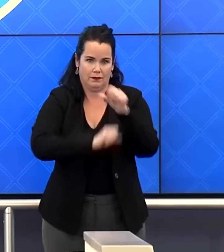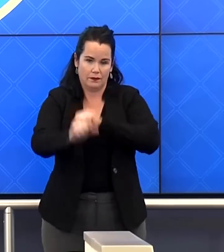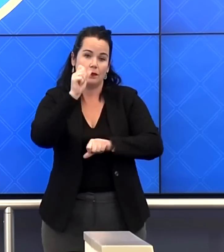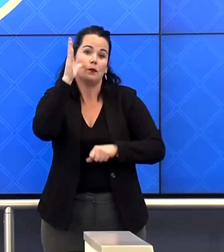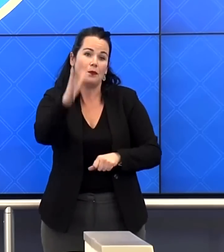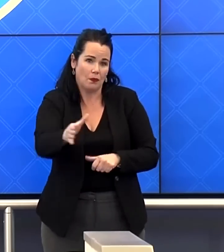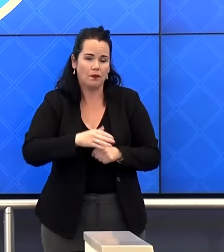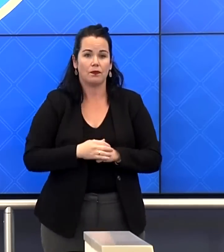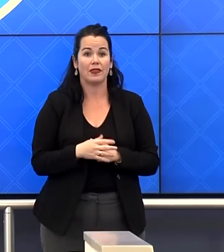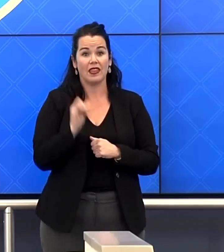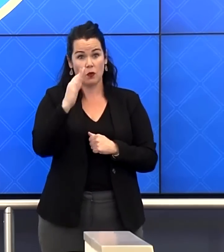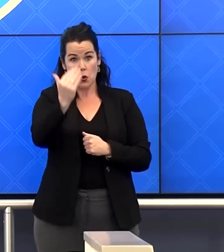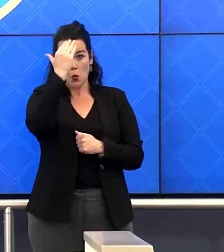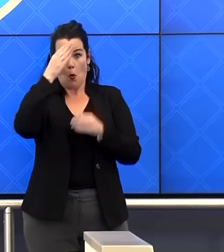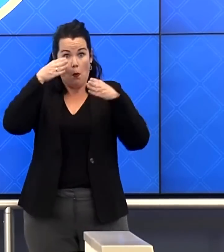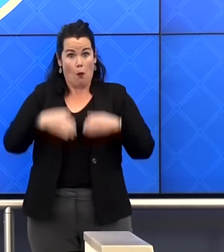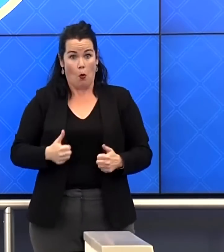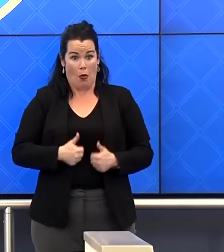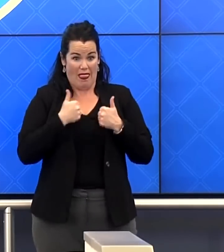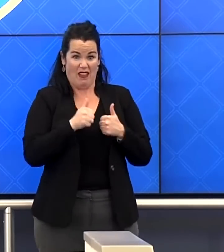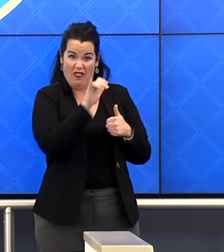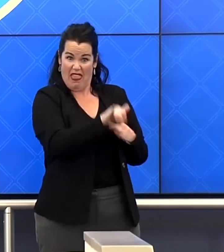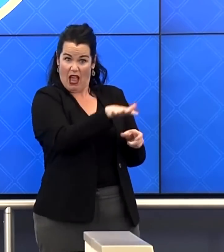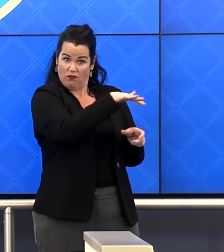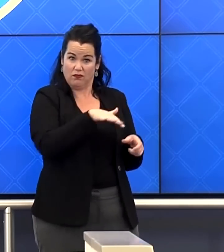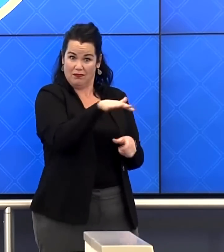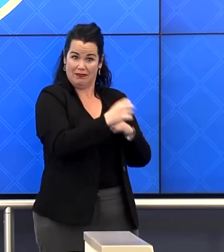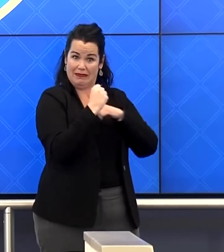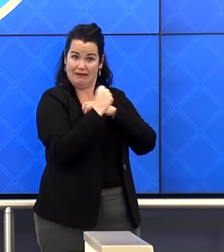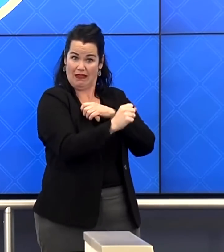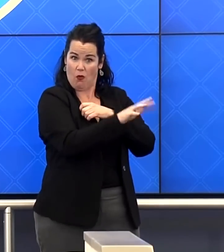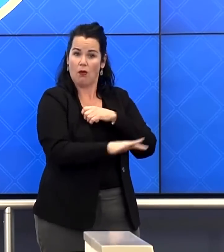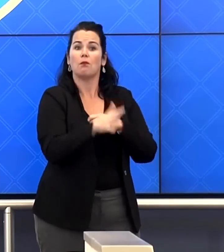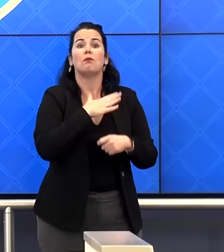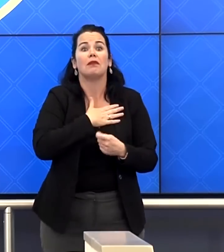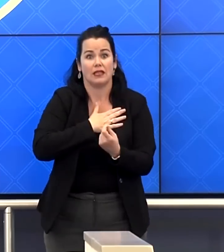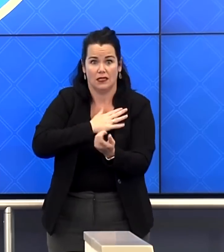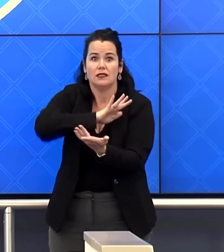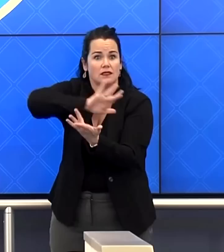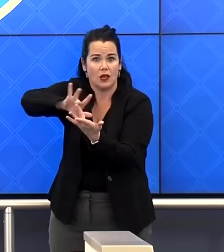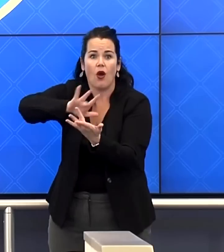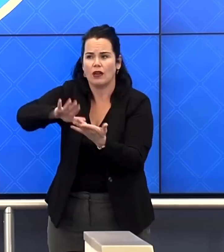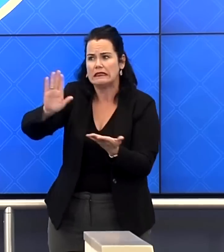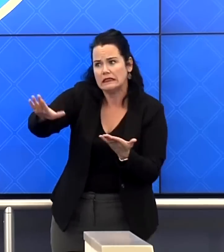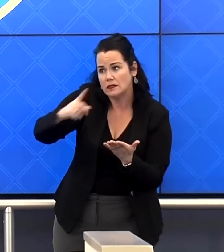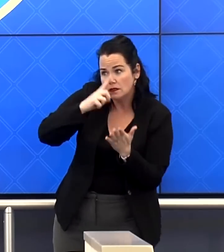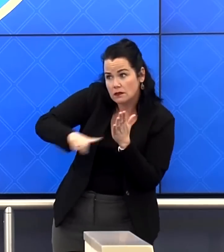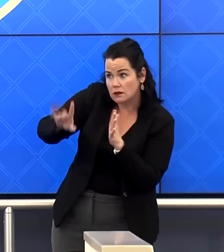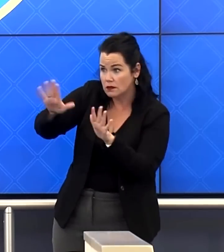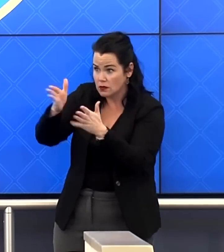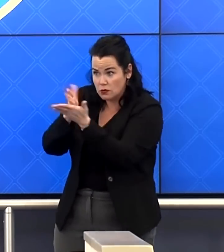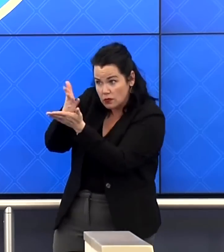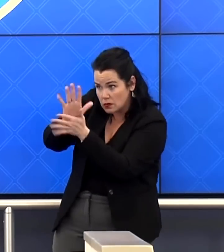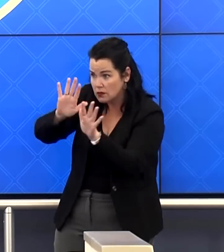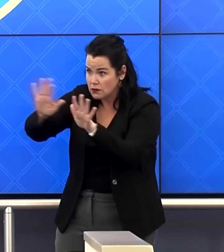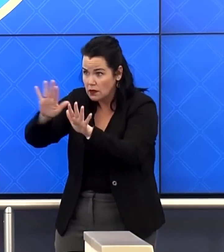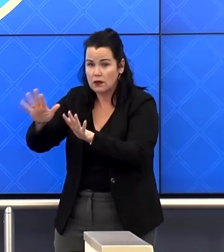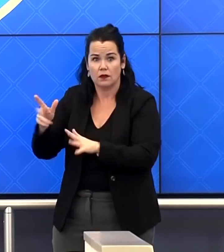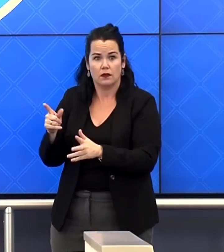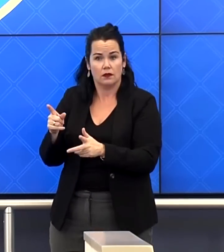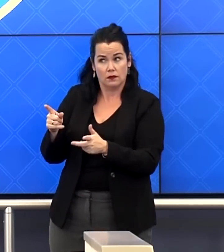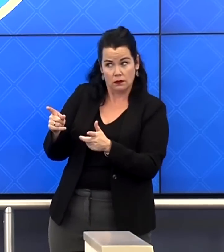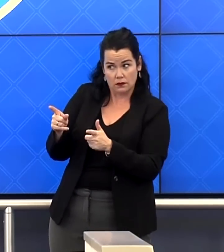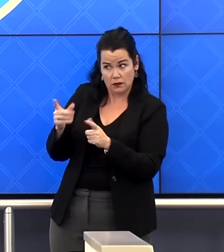someone who lives in the area I have described, please reach out to them. Check in on your loved ones to make sure that they are